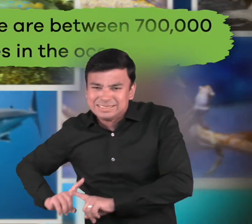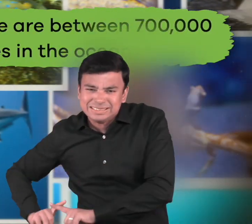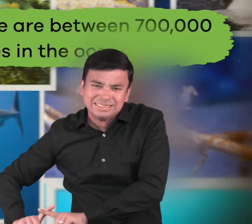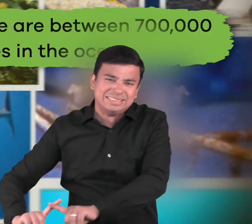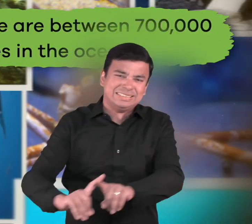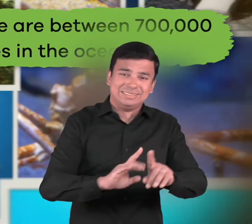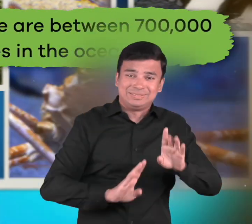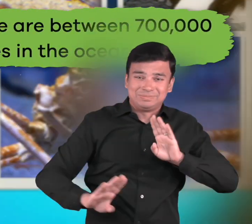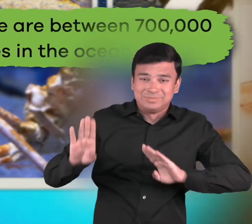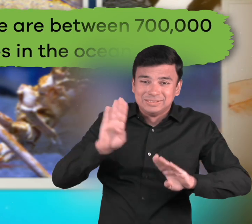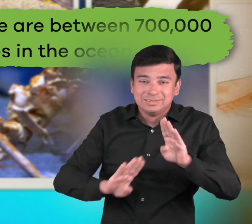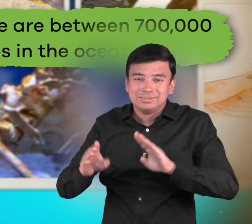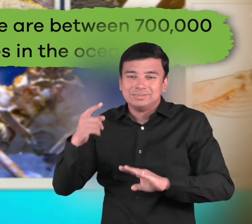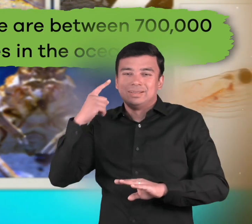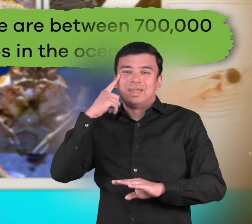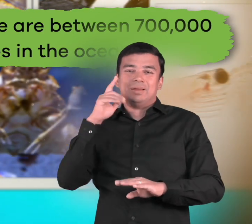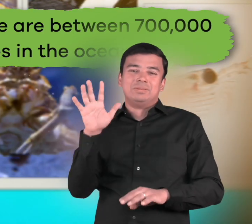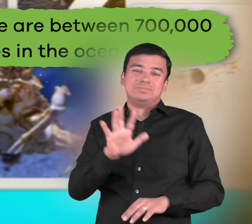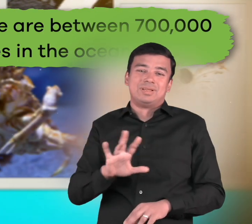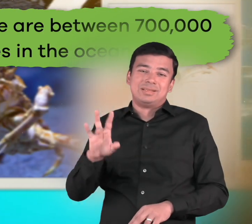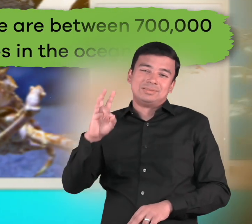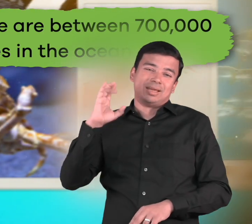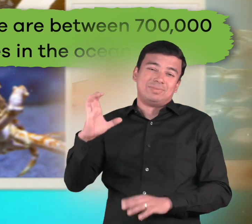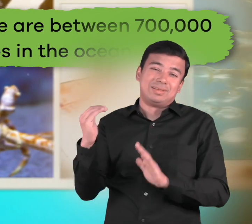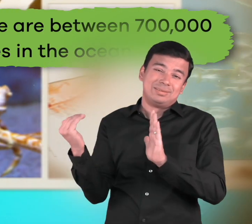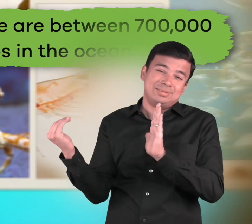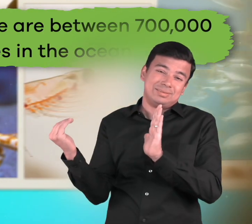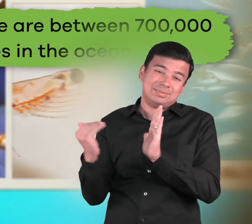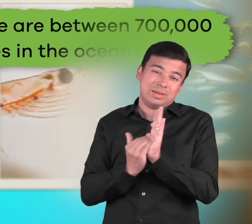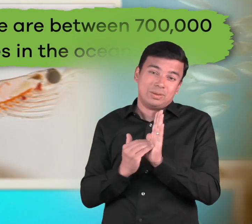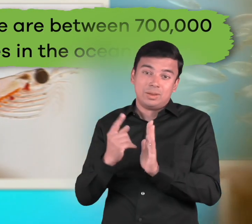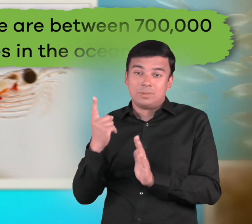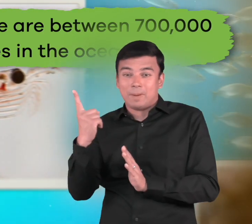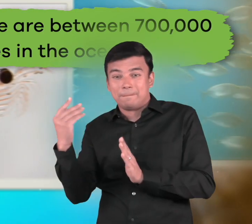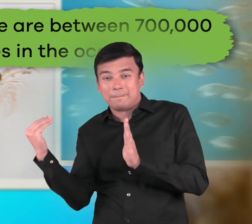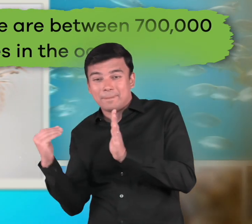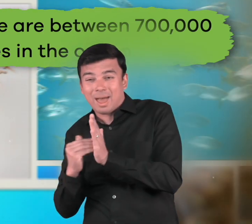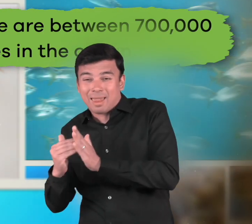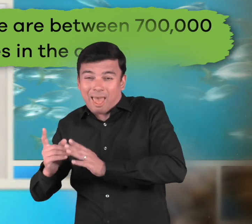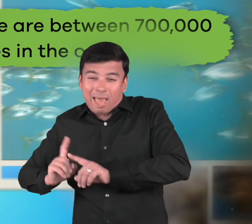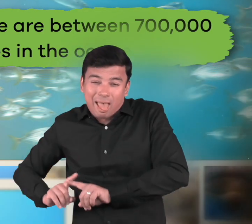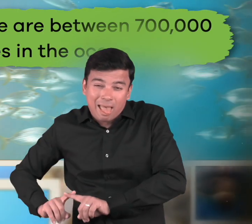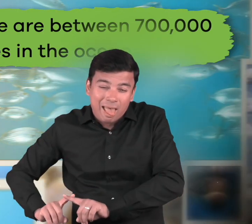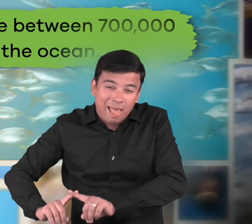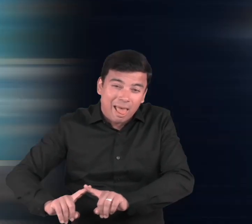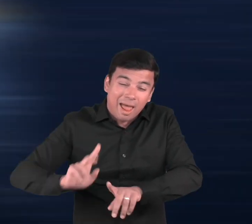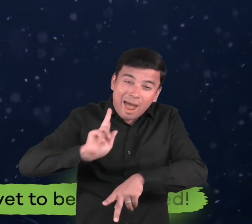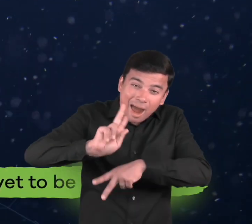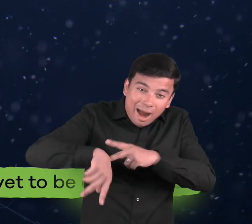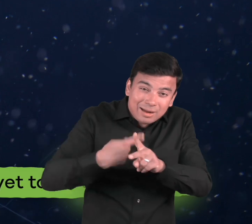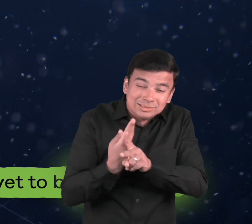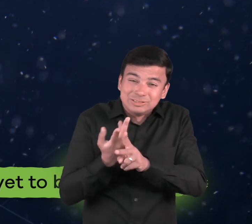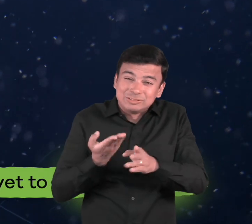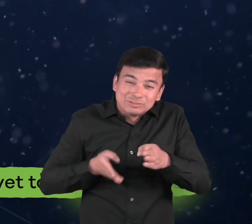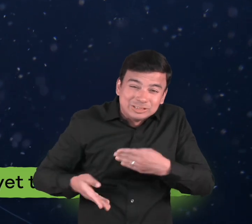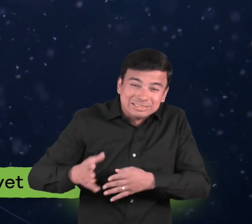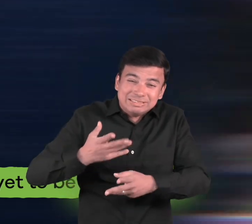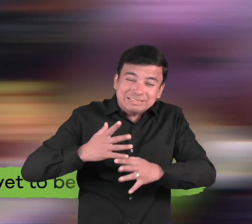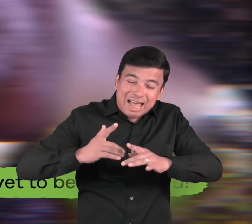700,000 and 1,000,000 different species in the ocean, with over two-thirds of those